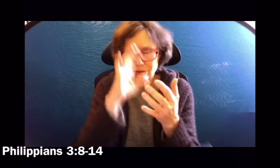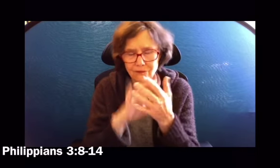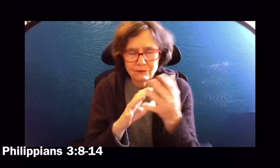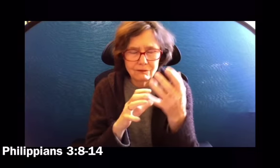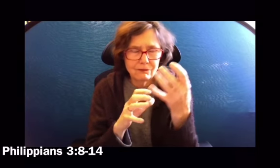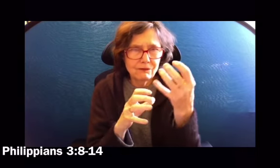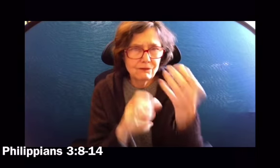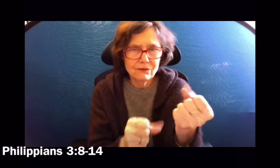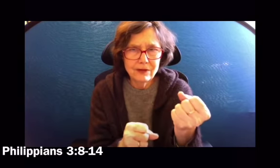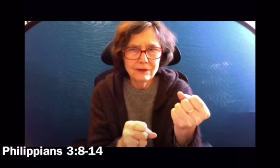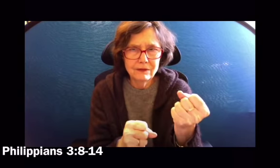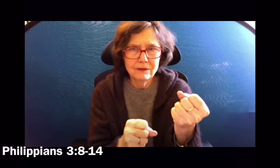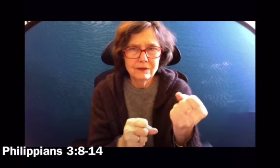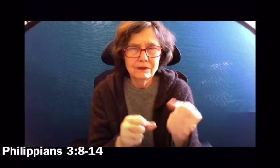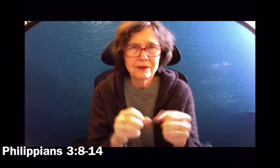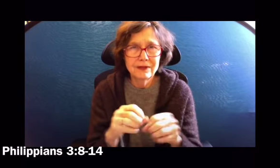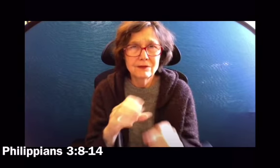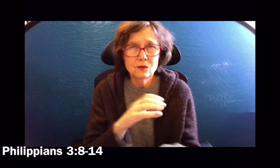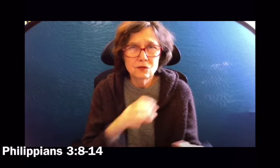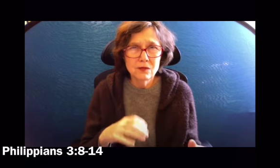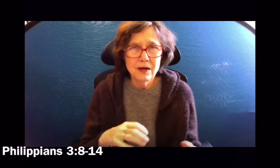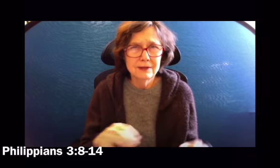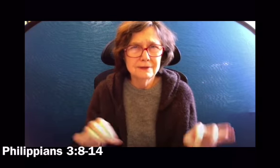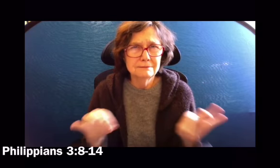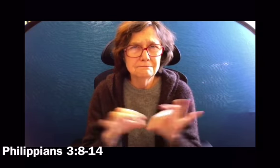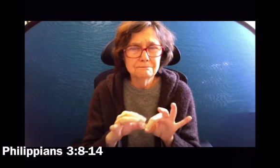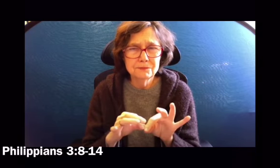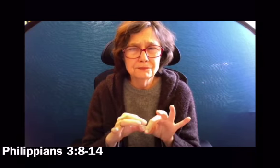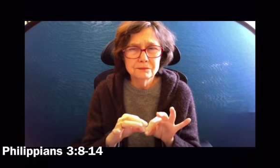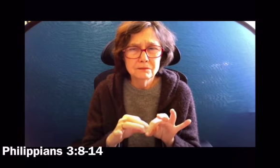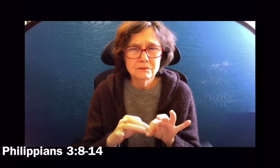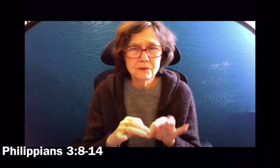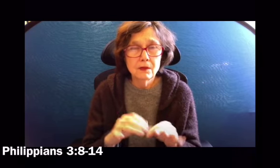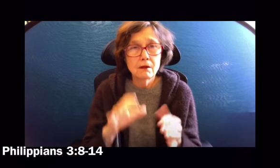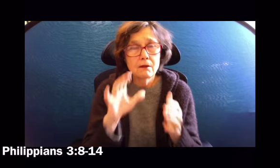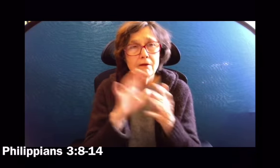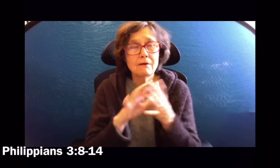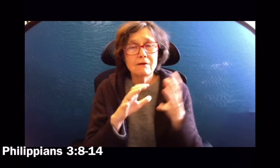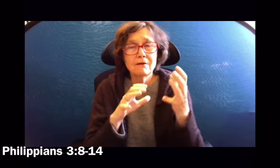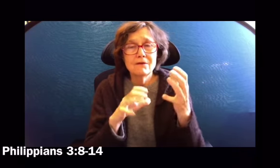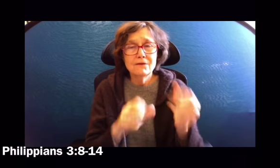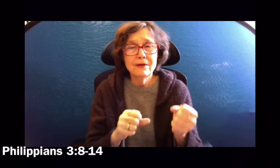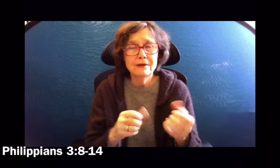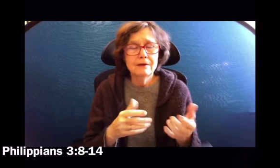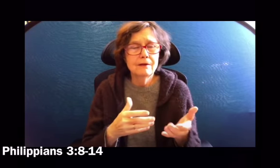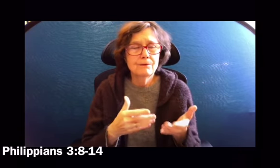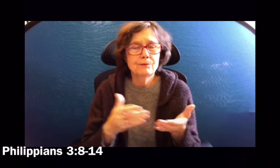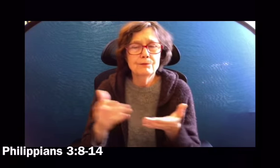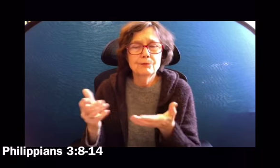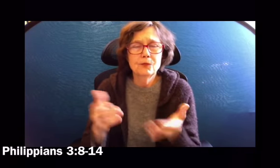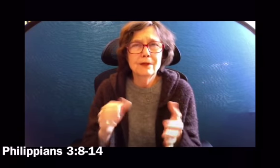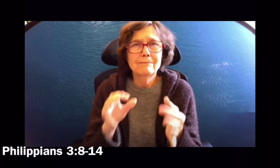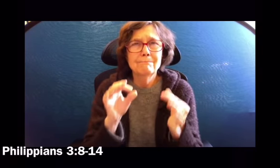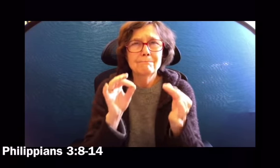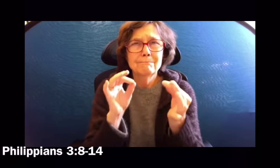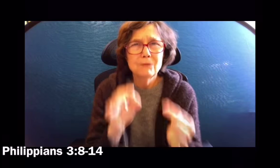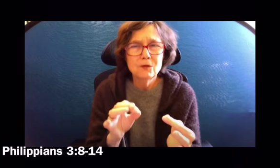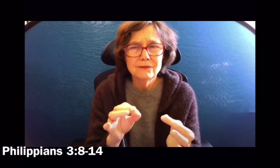of his sufferings by being conformed to his death if somehow I may attain the